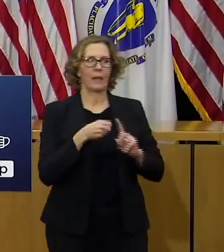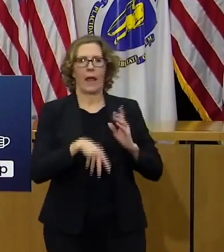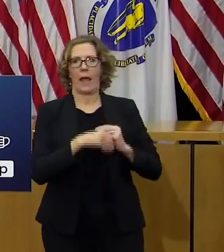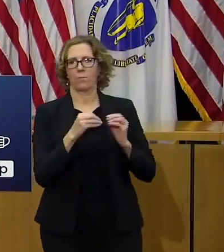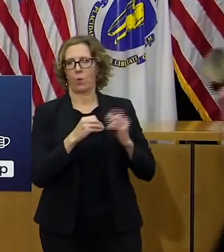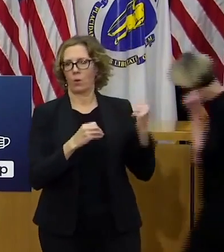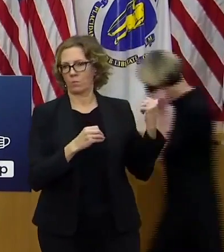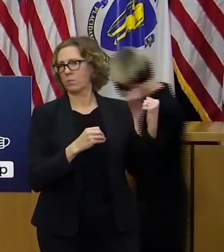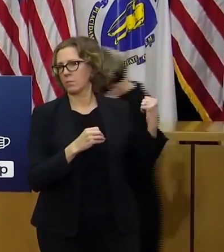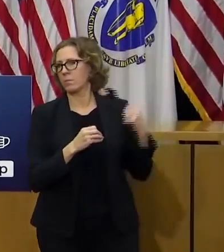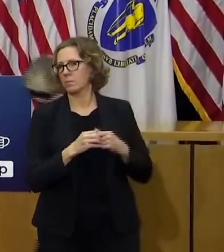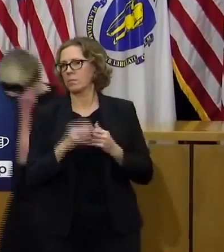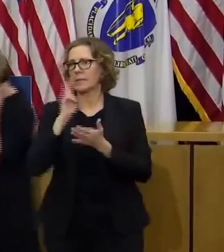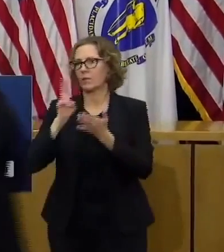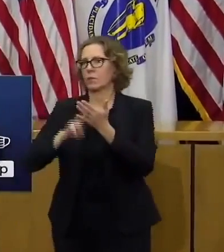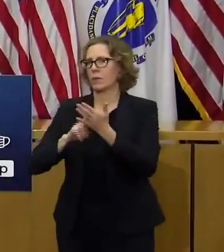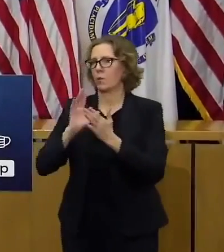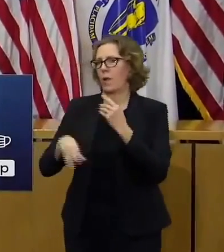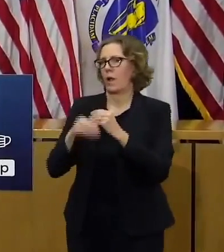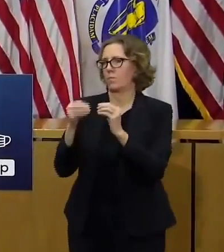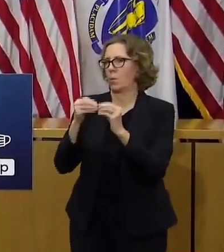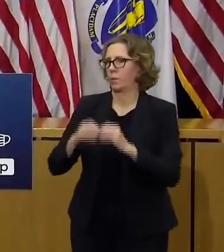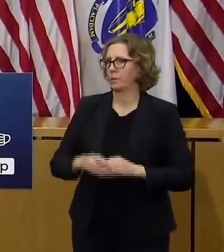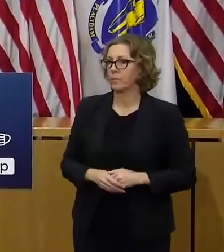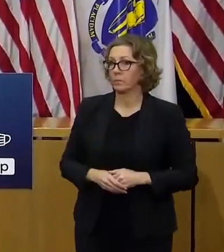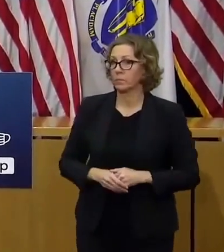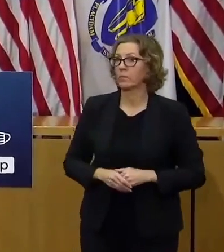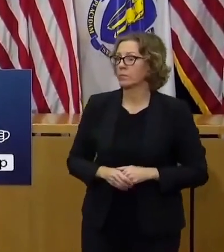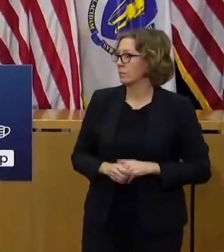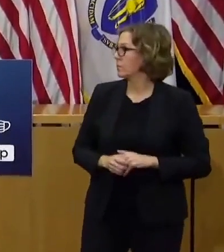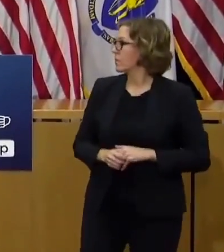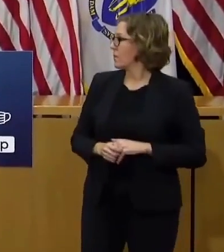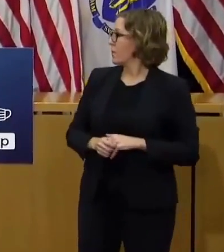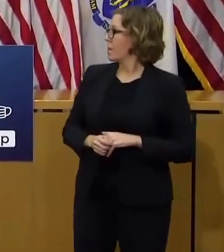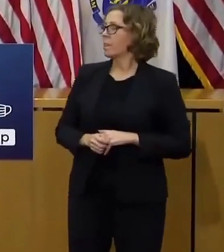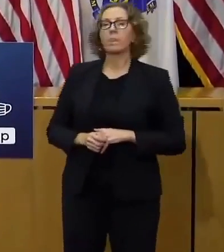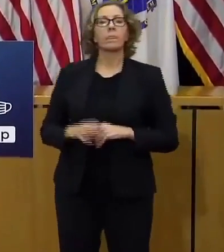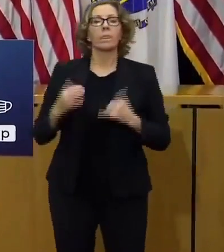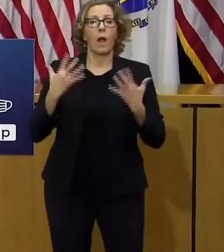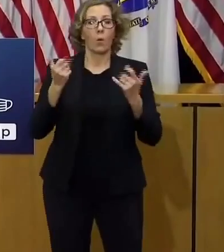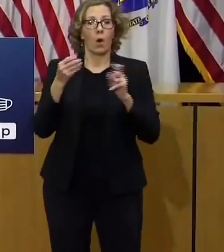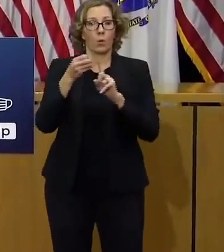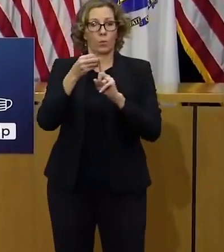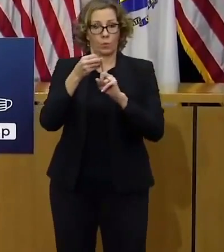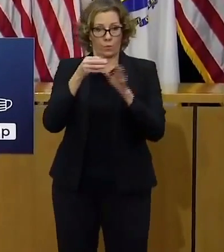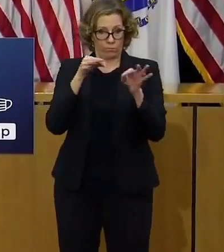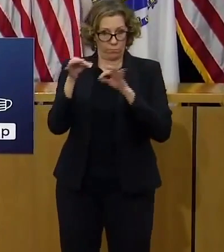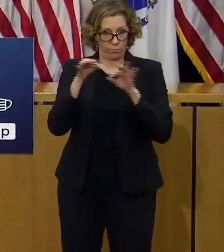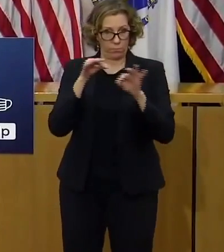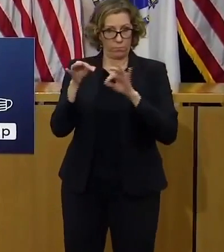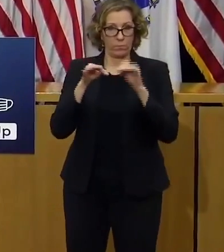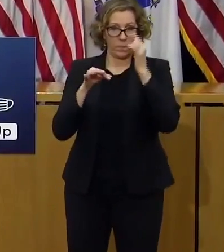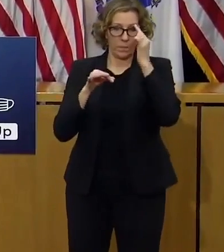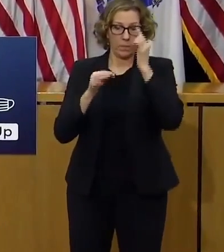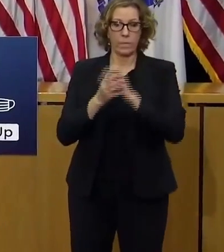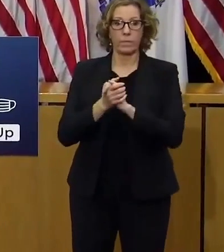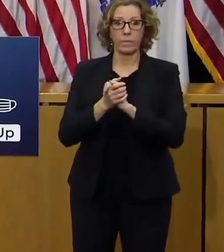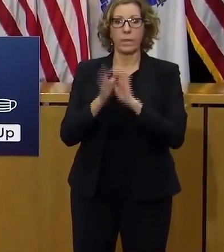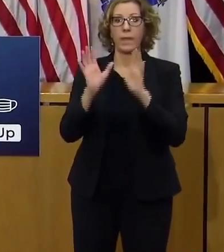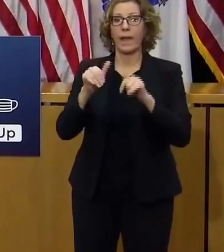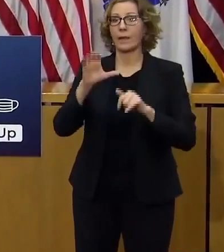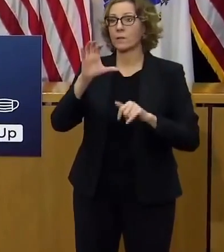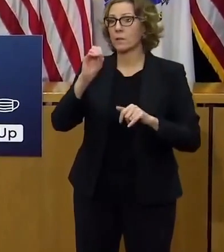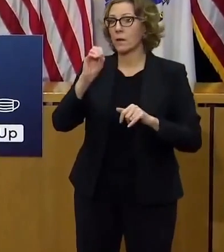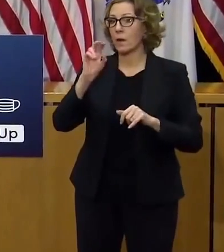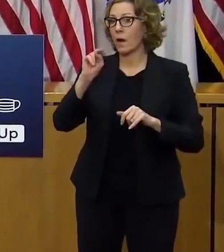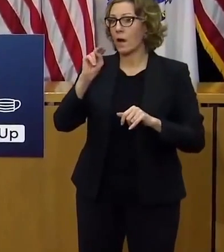i also do want to point out it's um connector open enrollment just